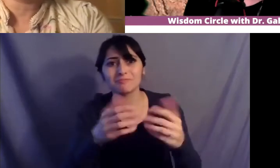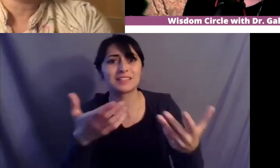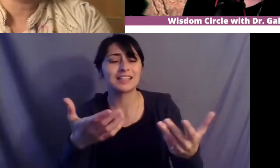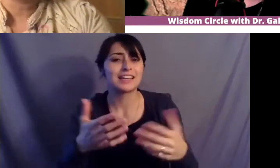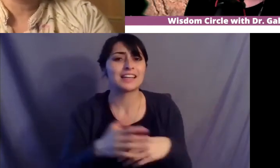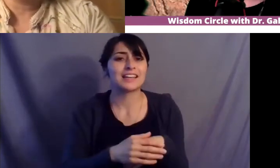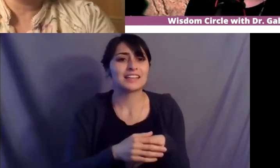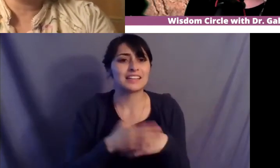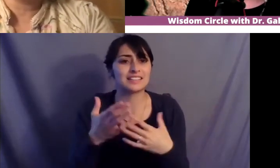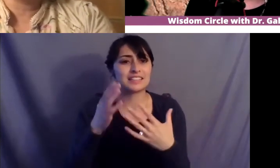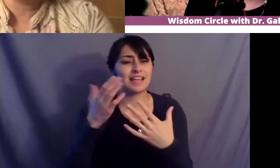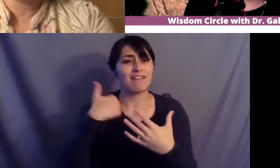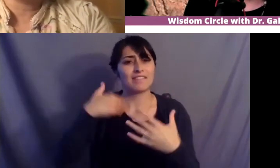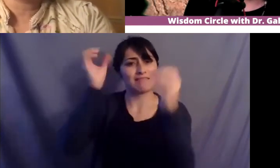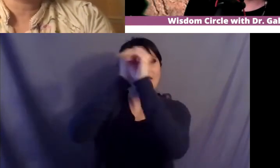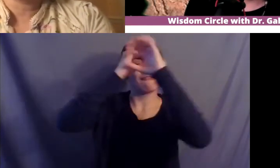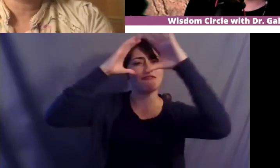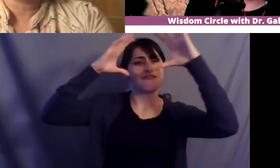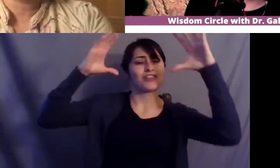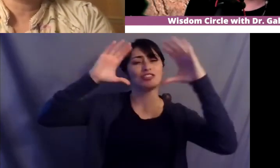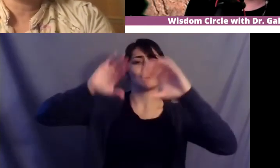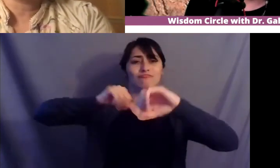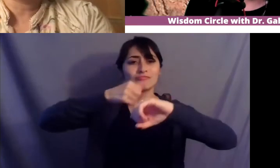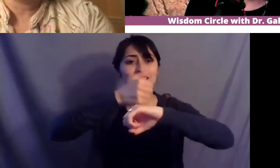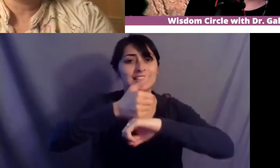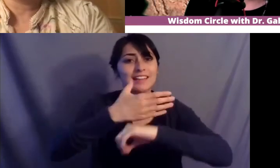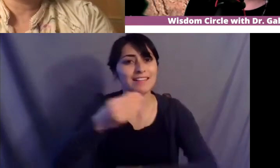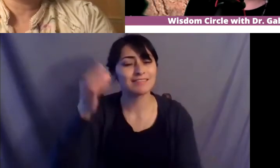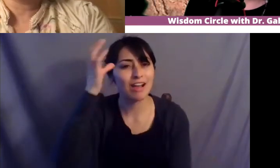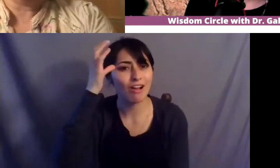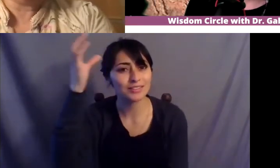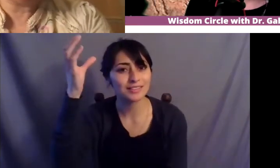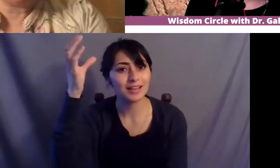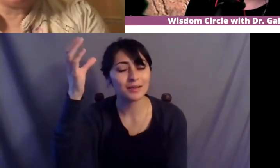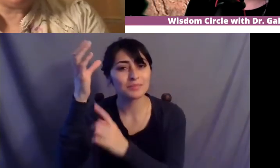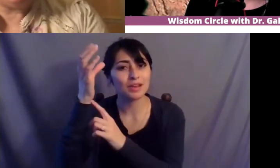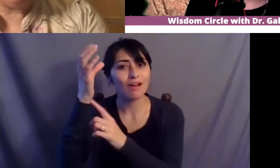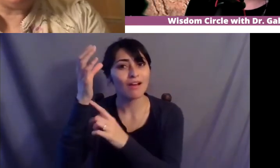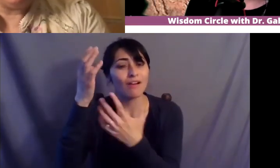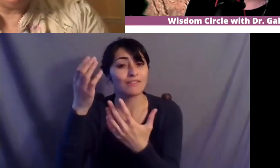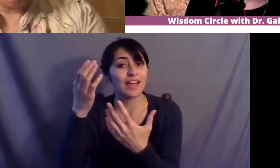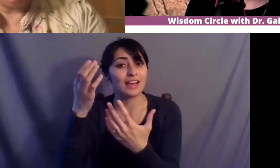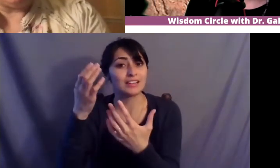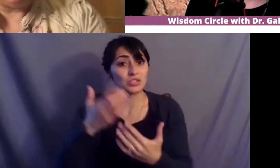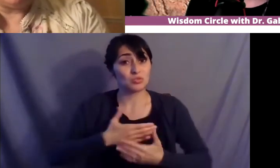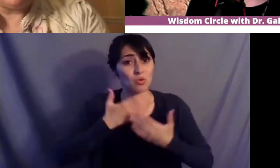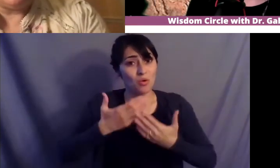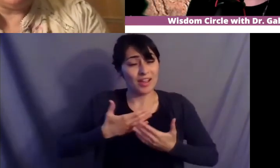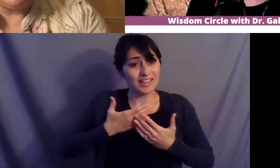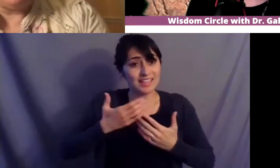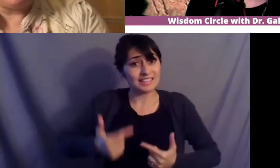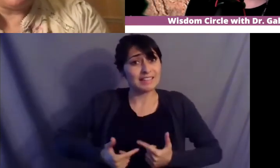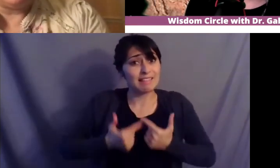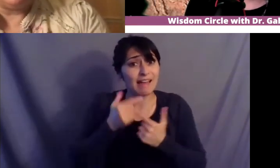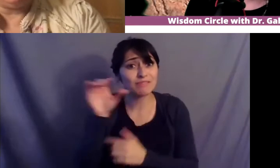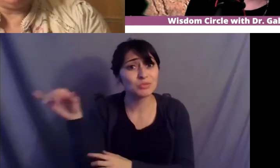vision and uh bringing back the concept that that joy is life too you know and